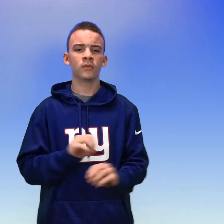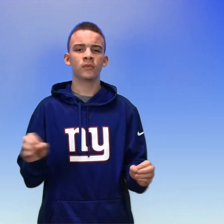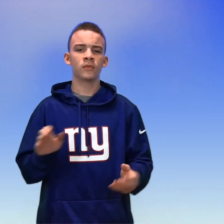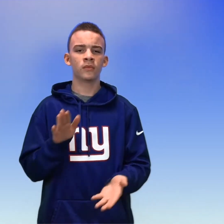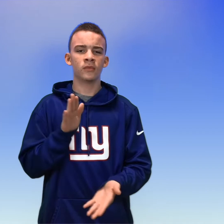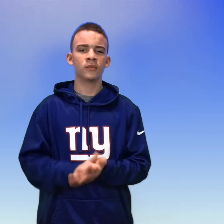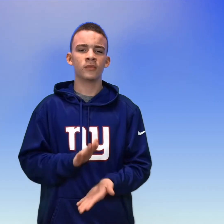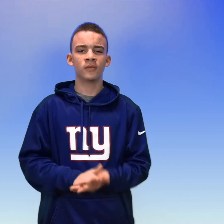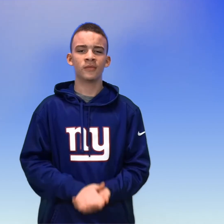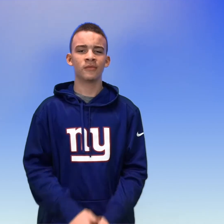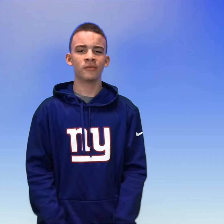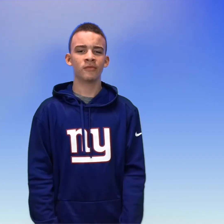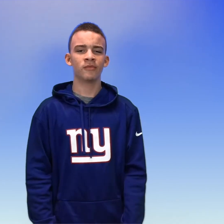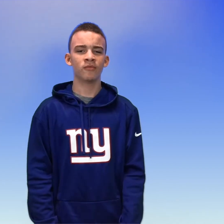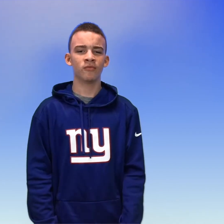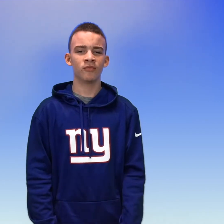No school for students over that time.